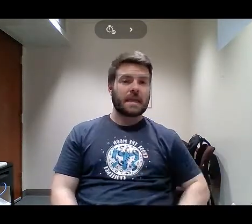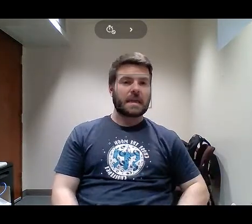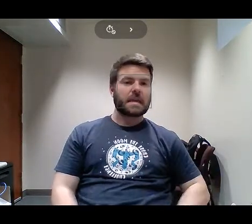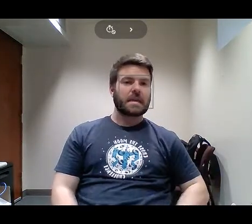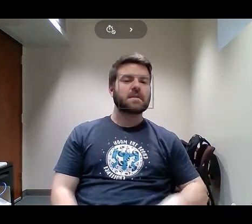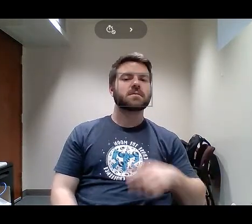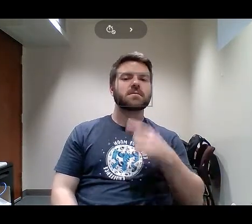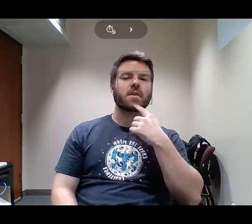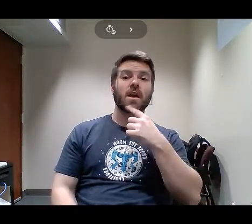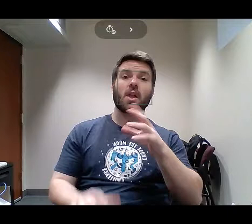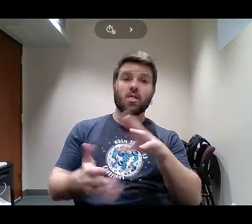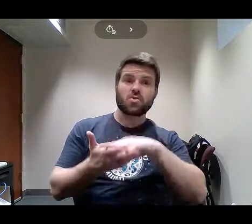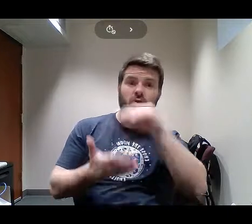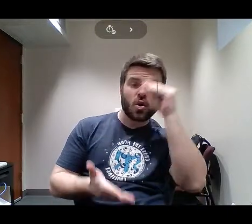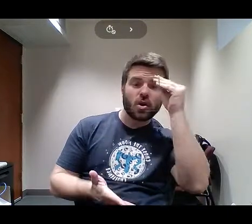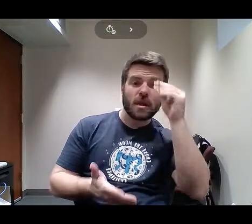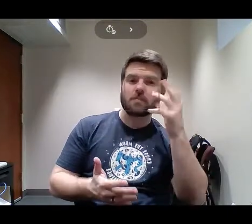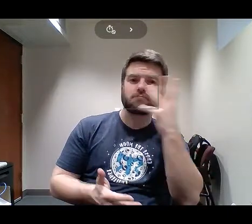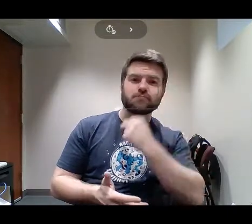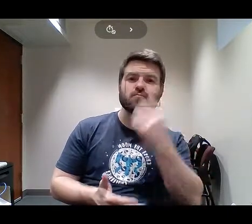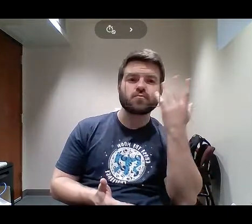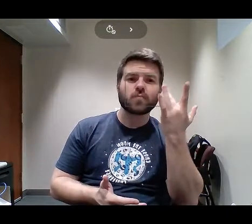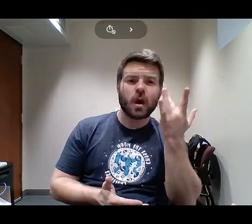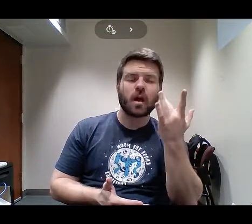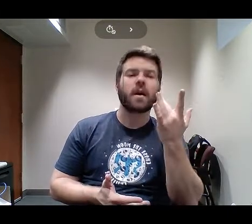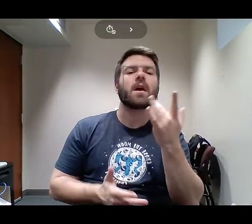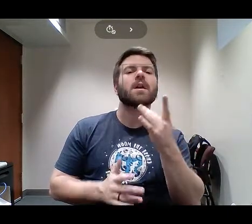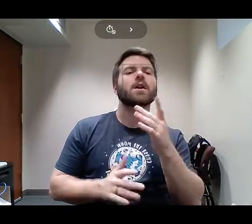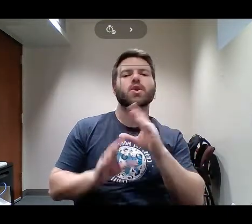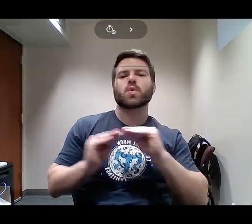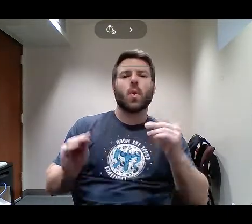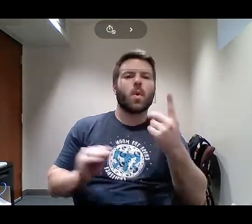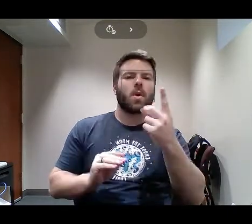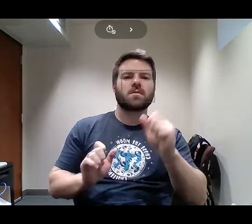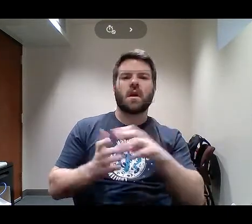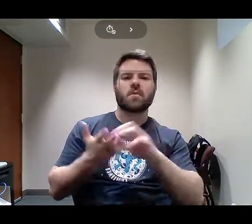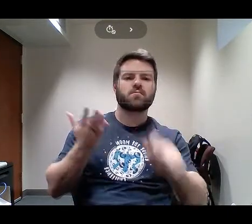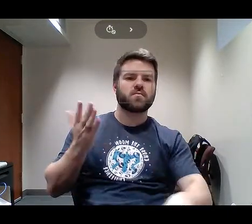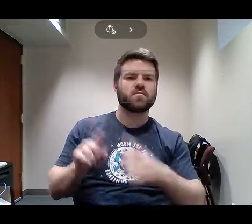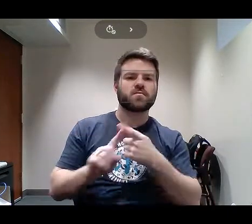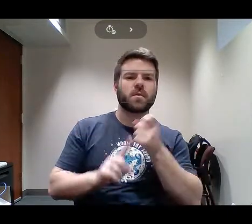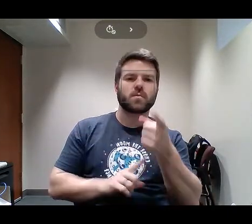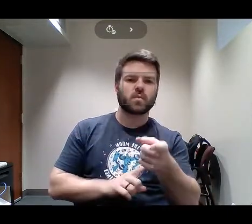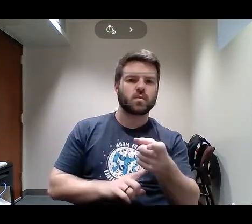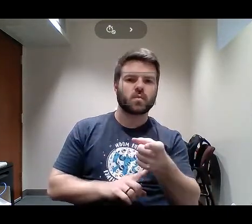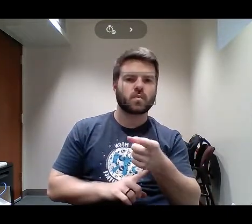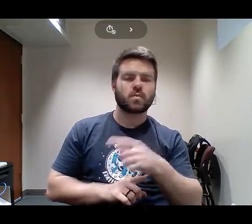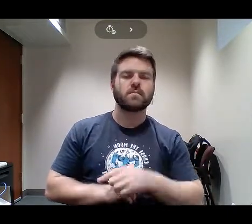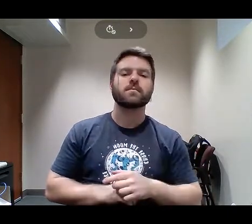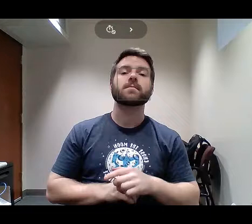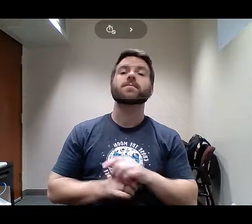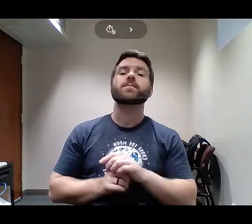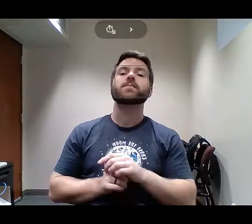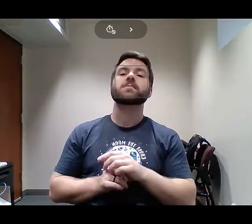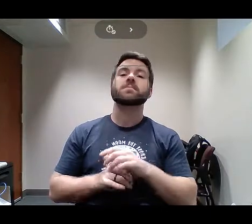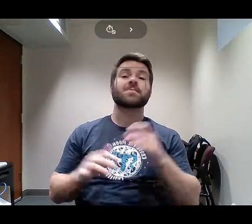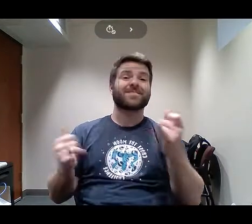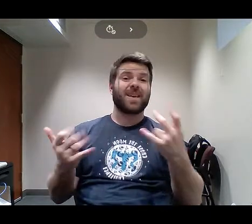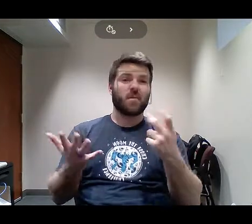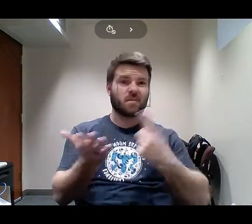is really, in the broadest sense, what I really want to talk about today. Because your education, of course, isn't ending here. In